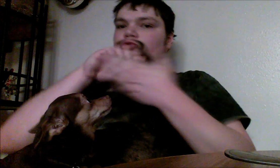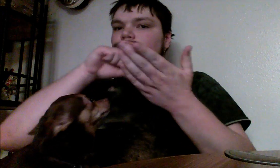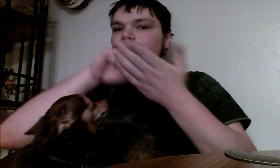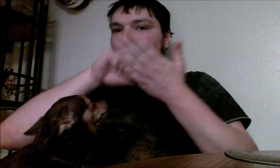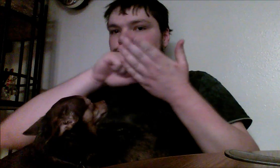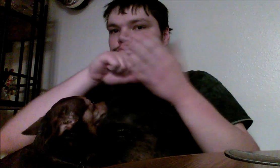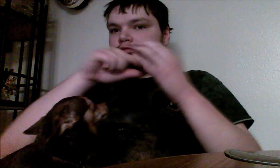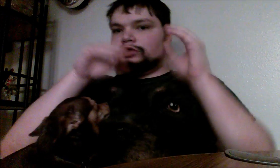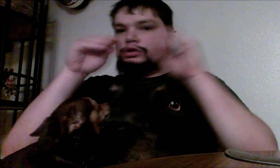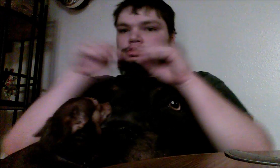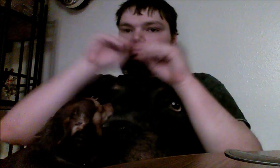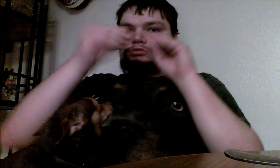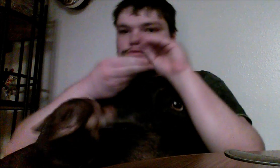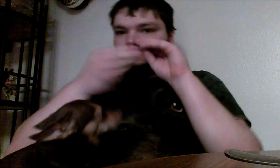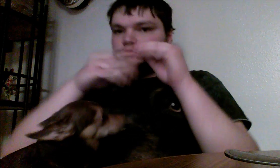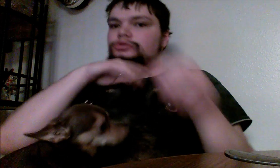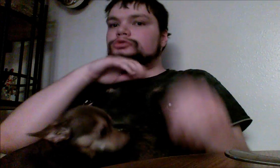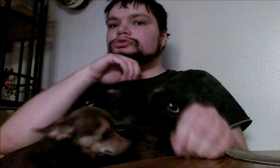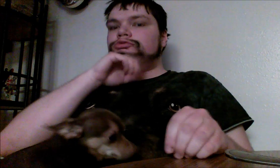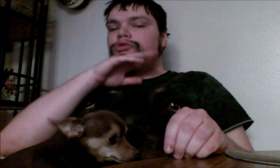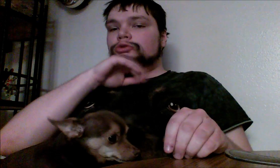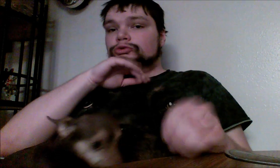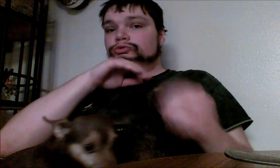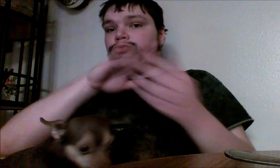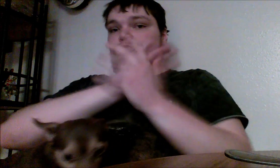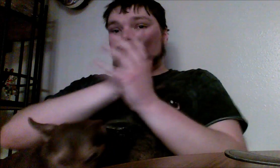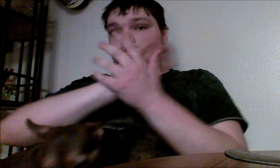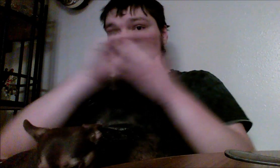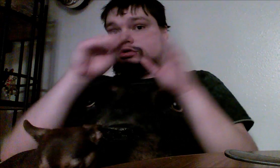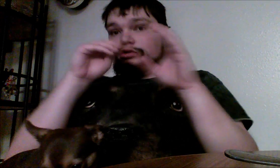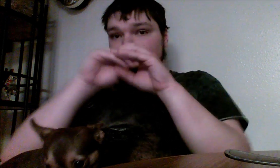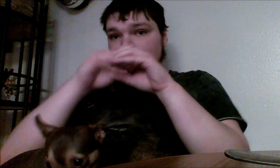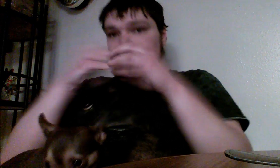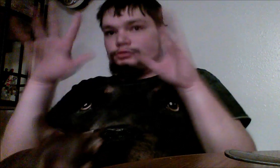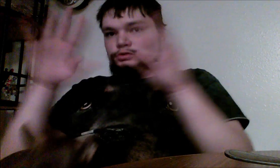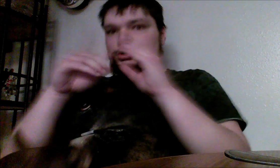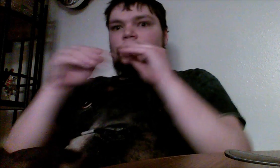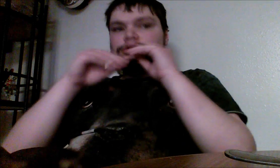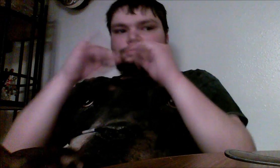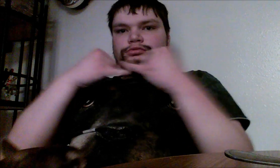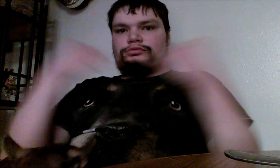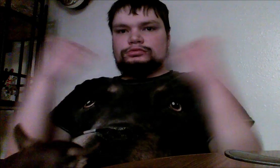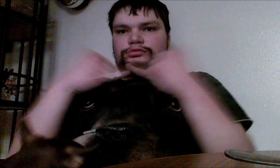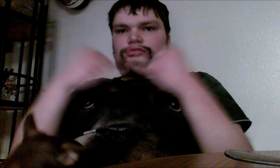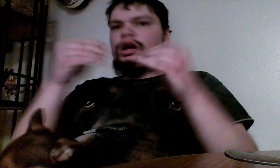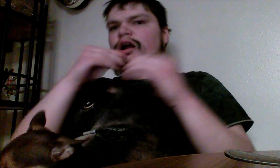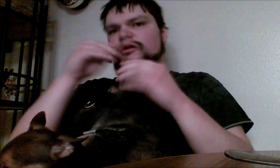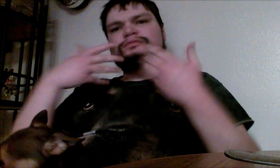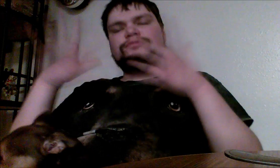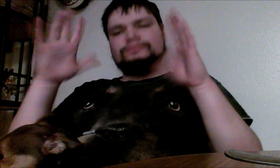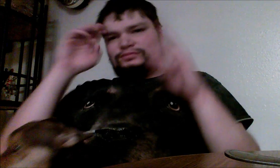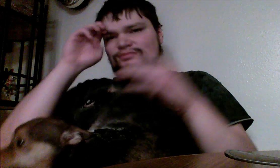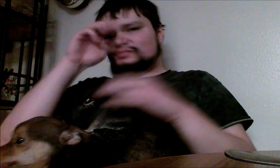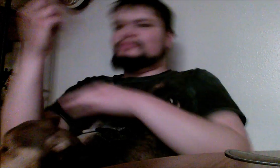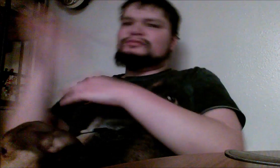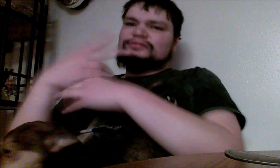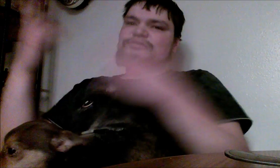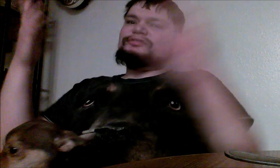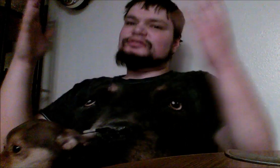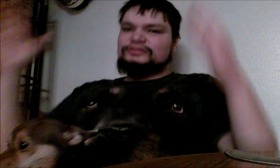After her release in 1993, Leona stayed home and looked after Harry. When Harry died in